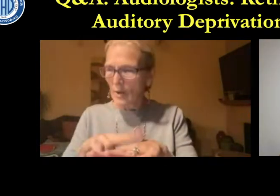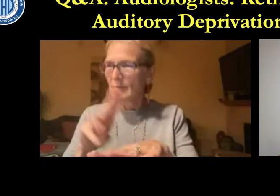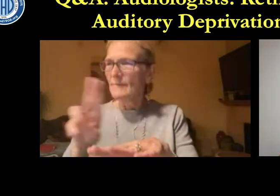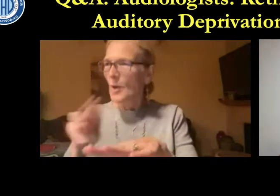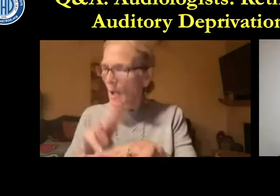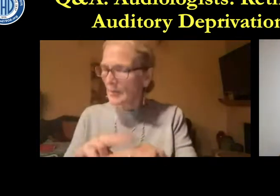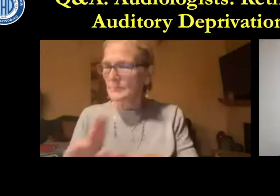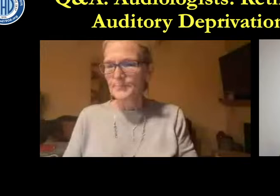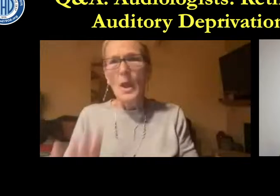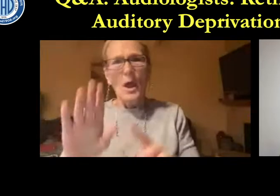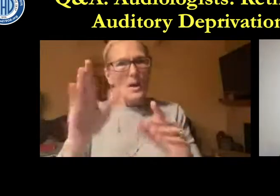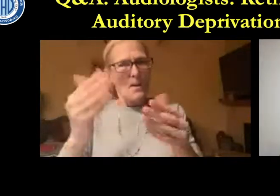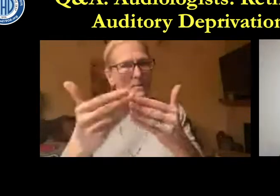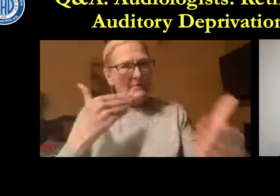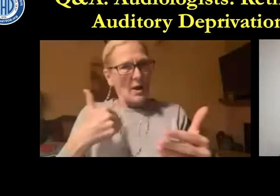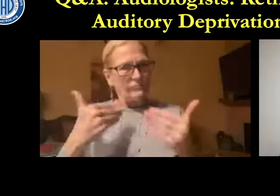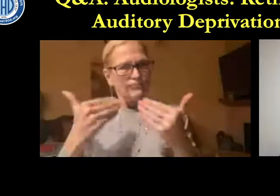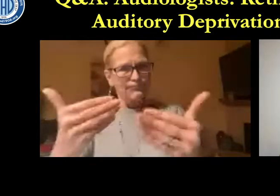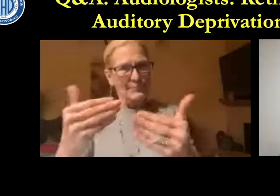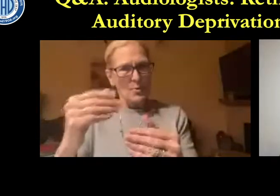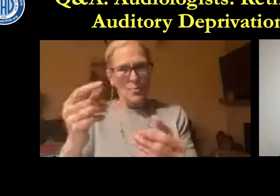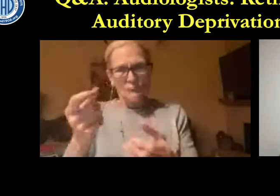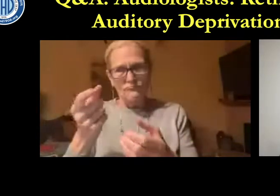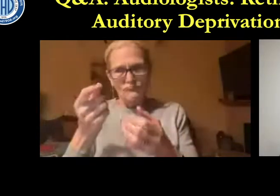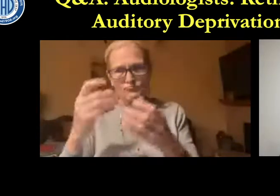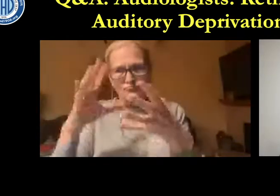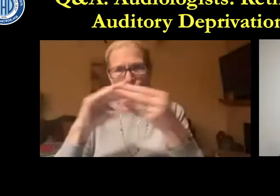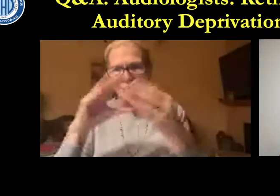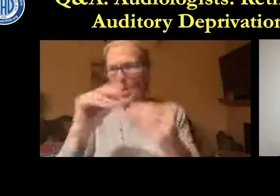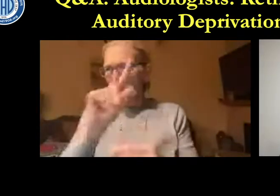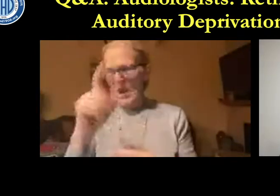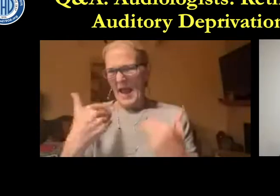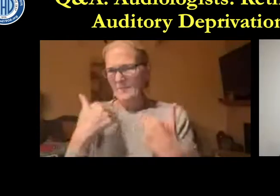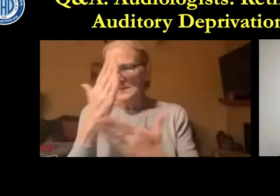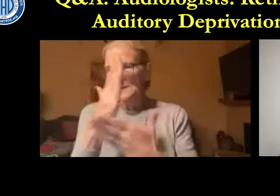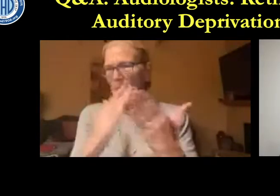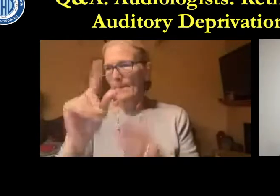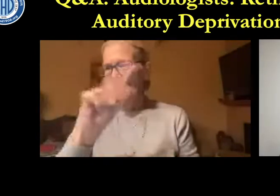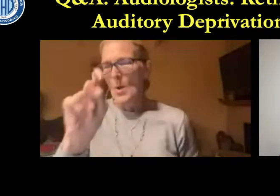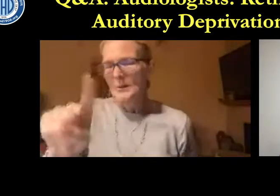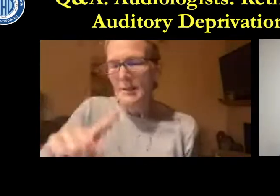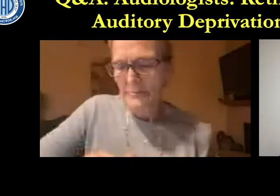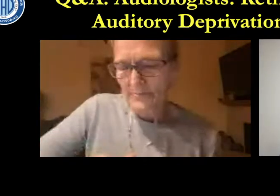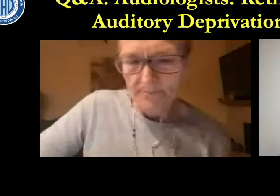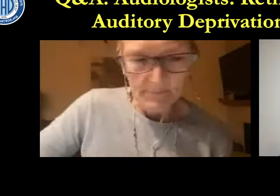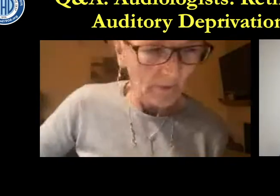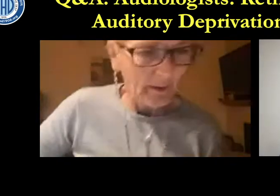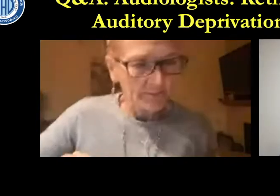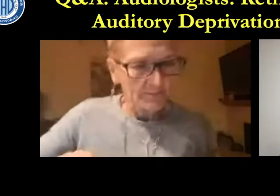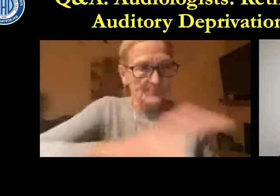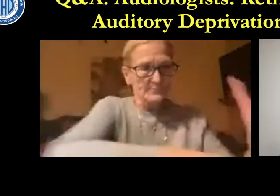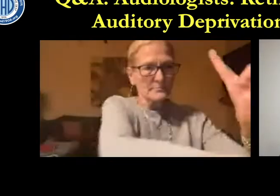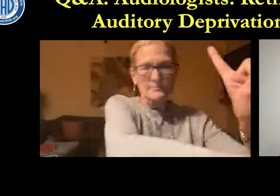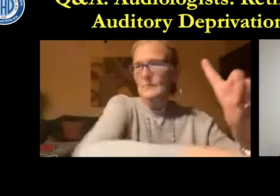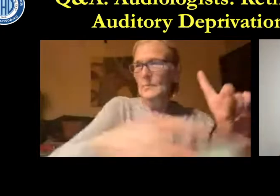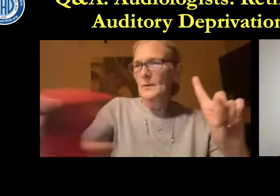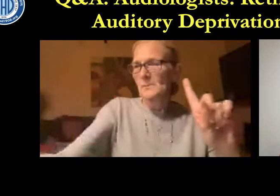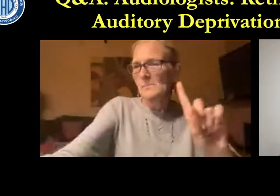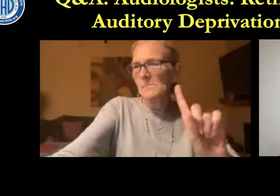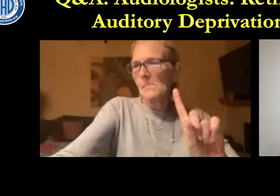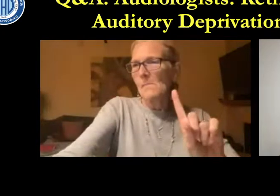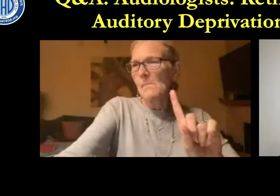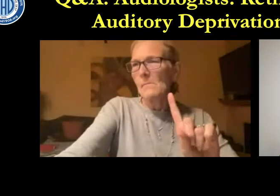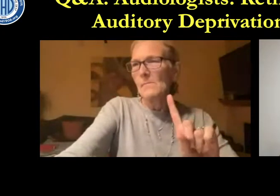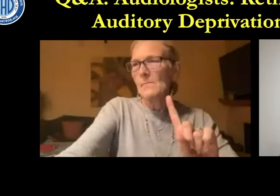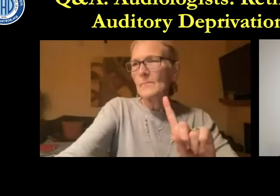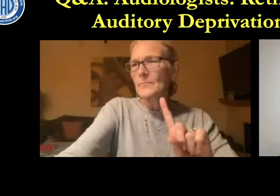had i found myself nodding the whole way saying yes of course of course of course before